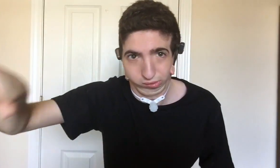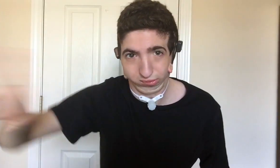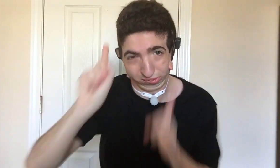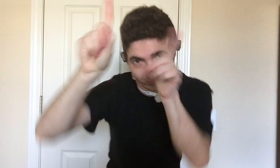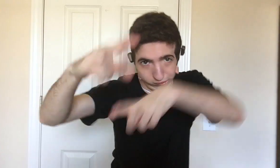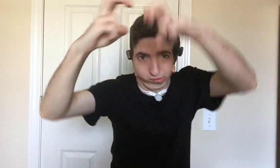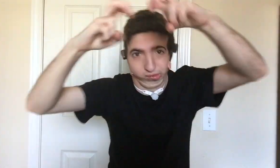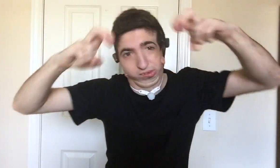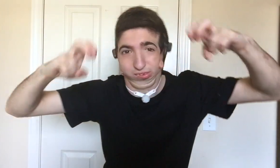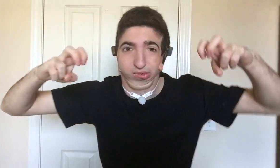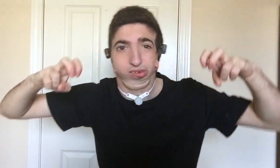for the castle